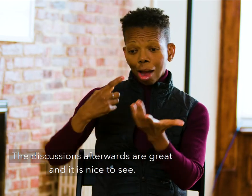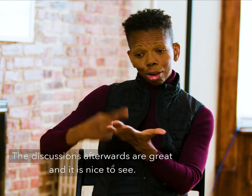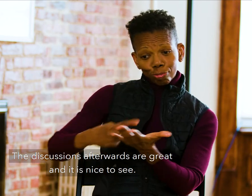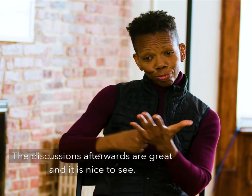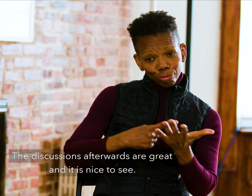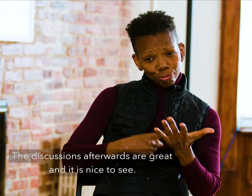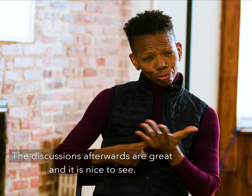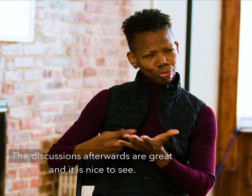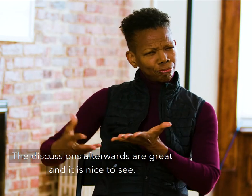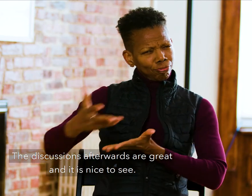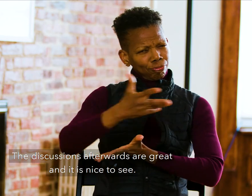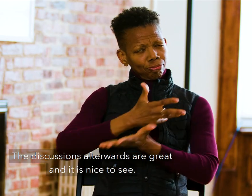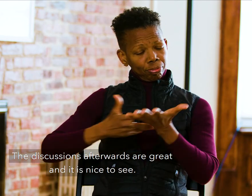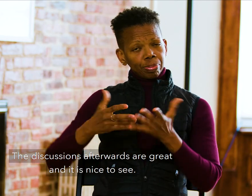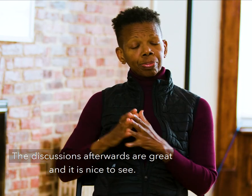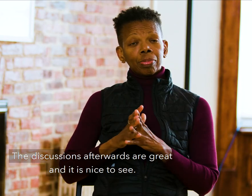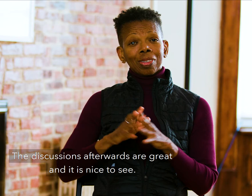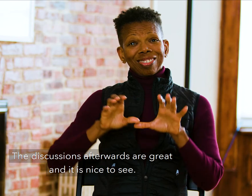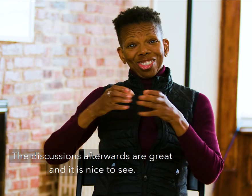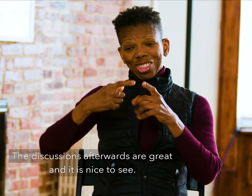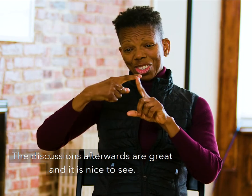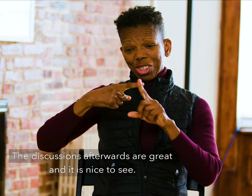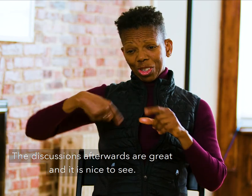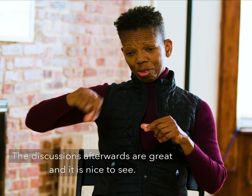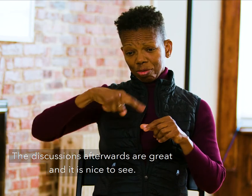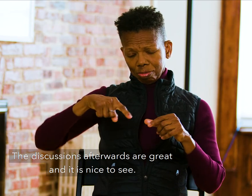The discussions afterwards are great and it is nice to see.